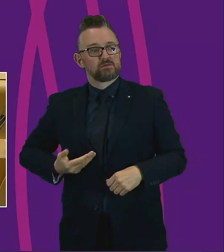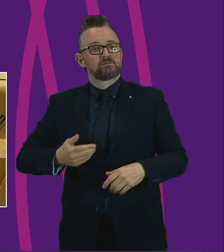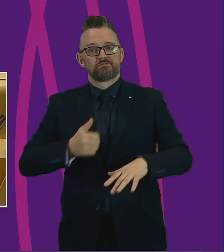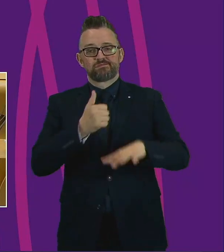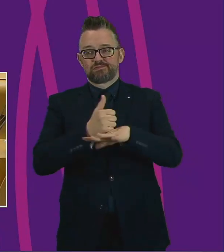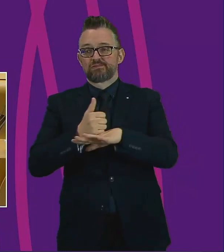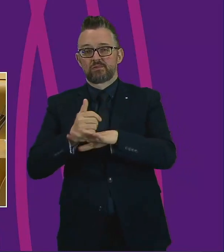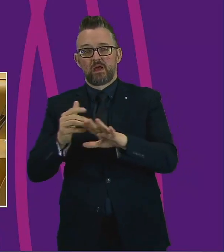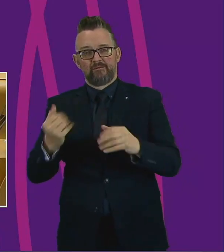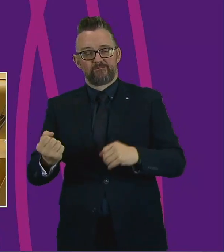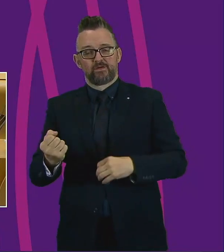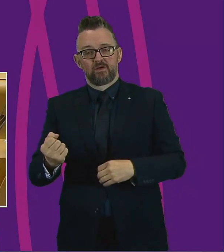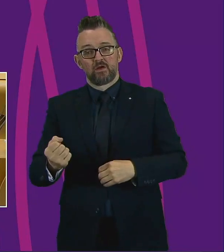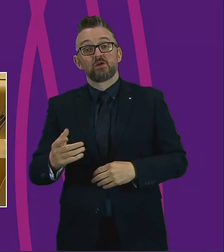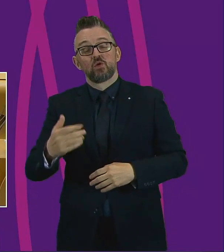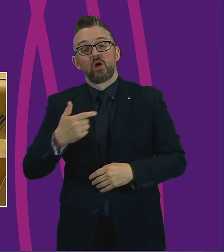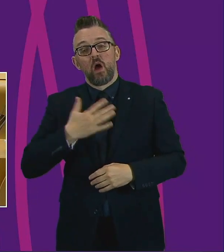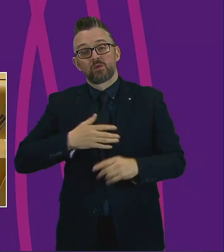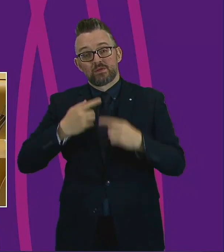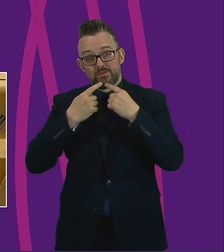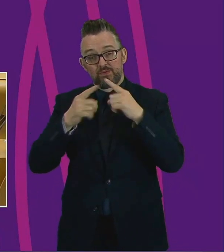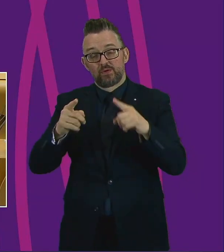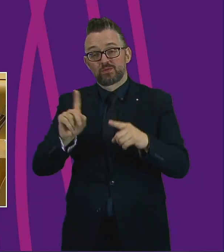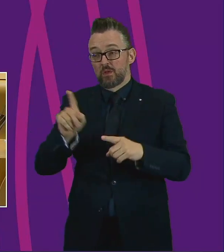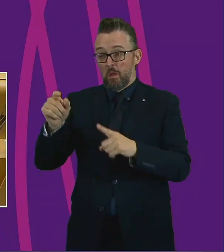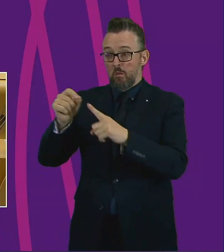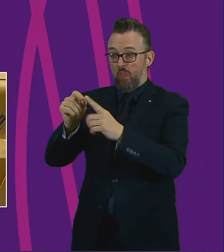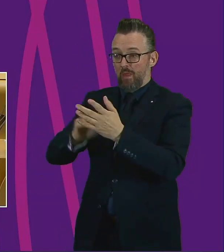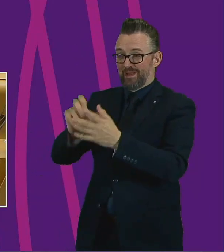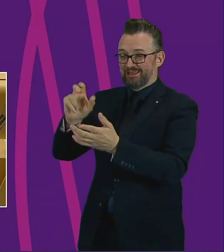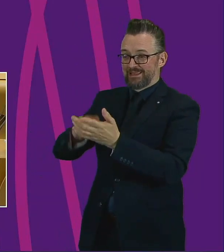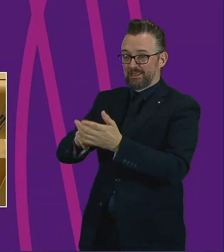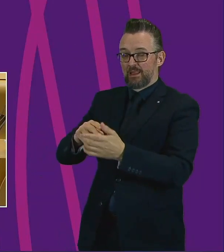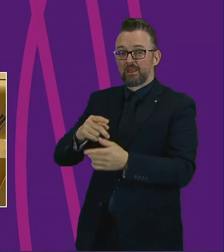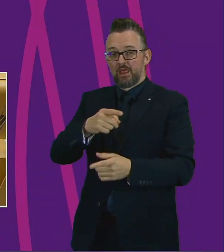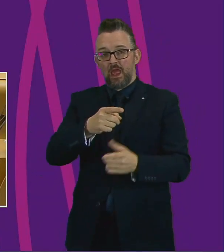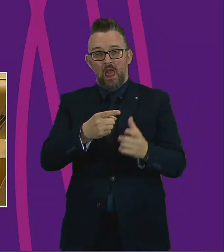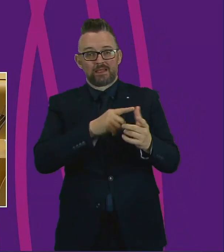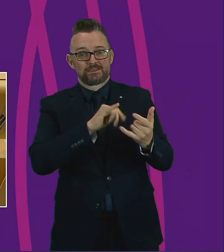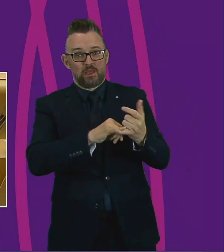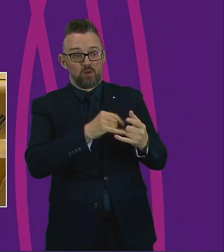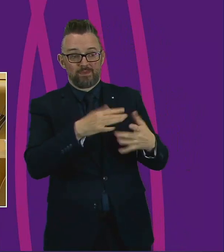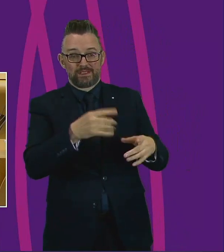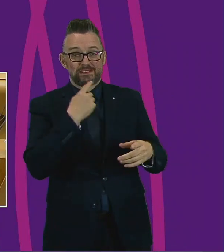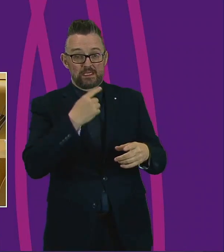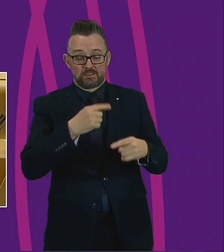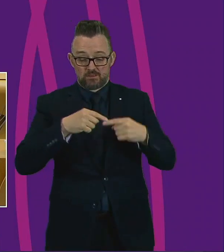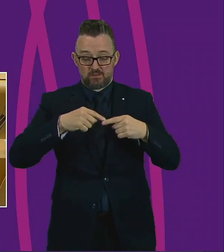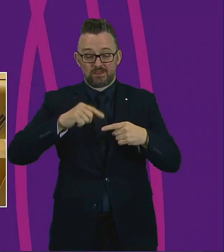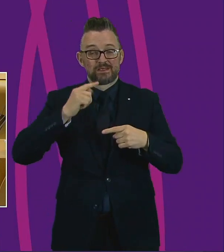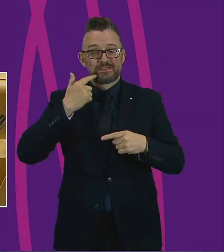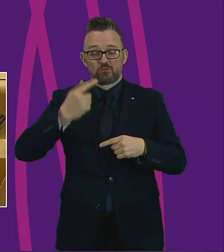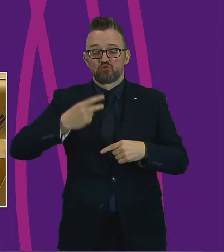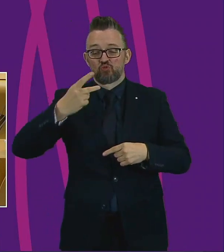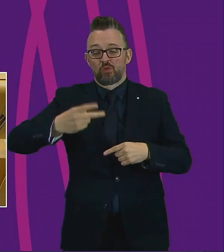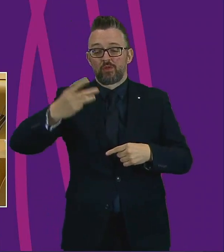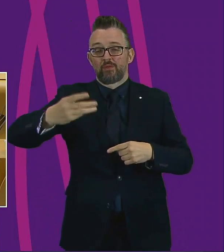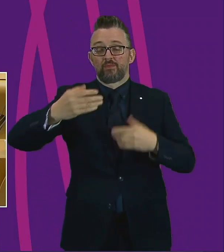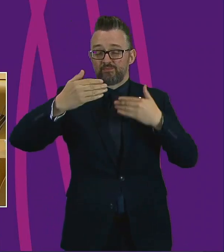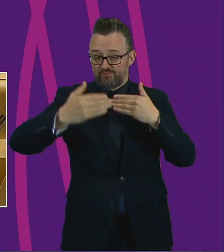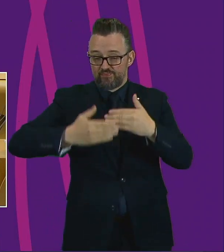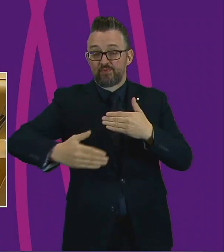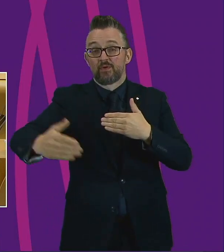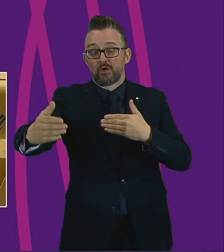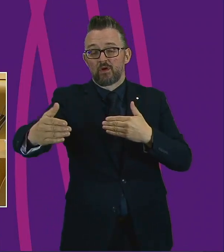closing, I want to echo the points that both Pauline McNeill and Asar were made. In the weeks to come, we must also think about